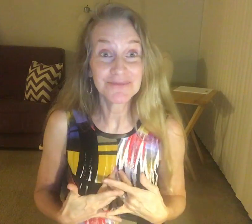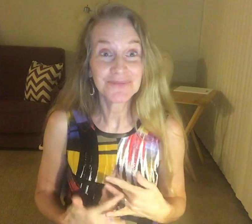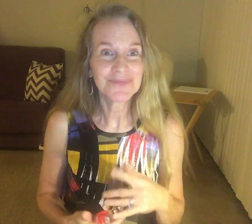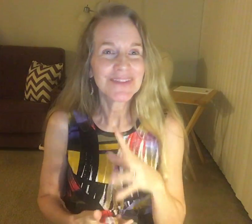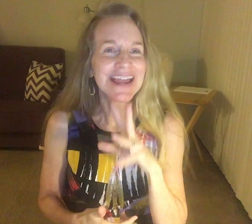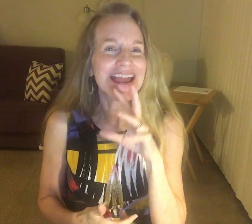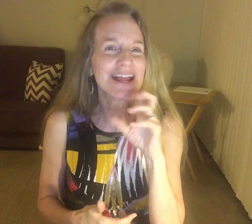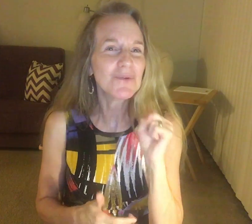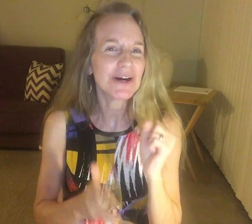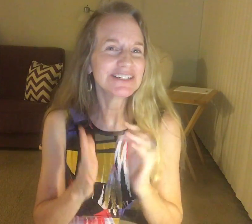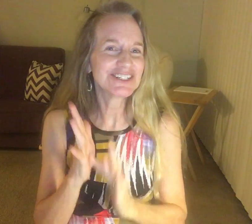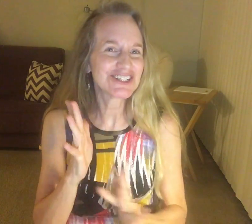And the other kid,